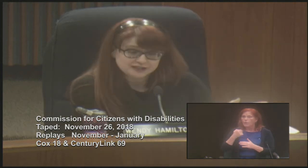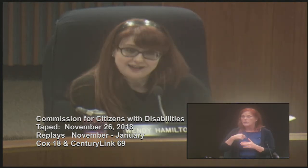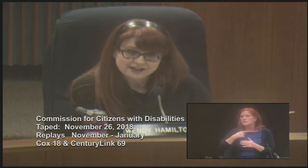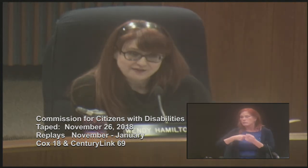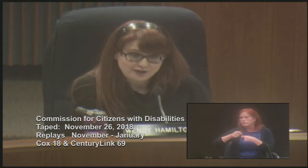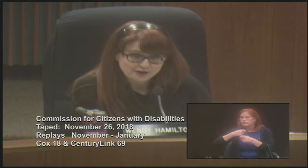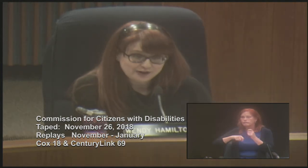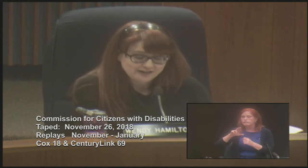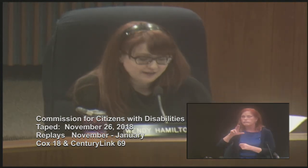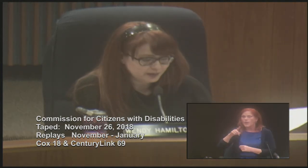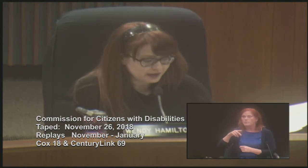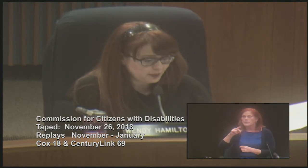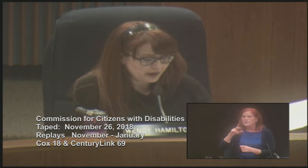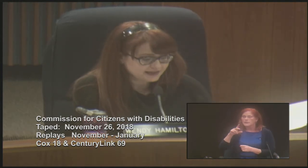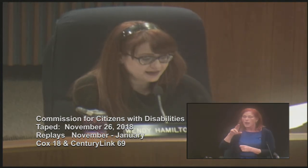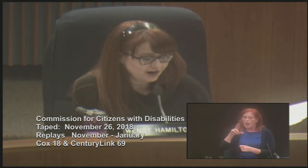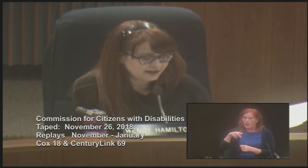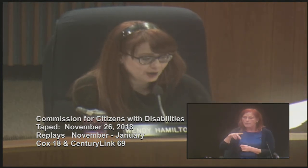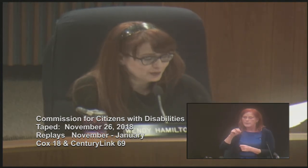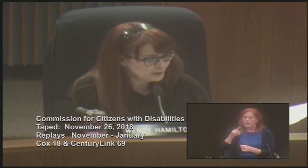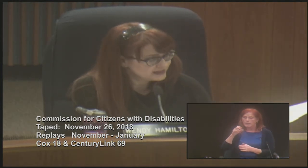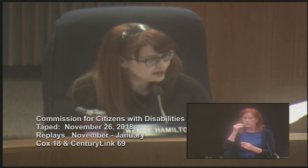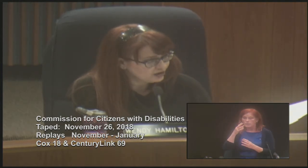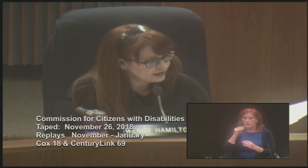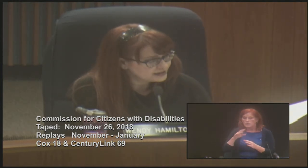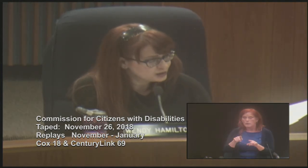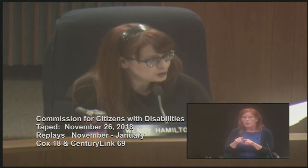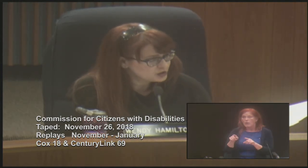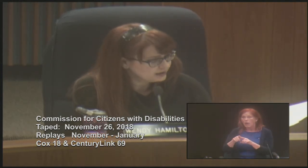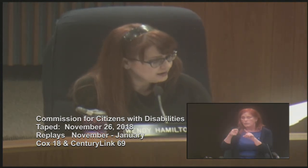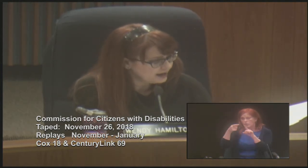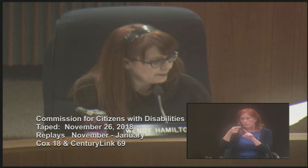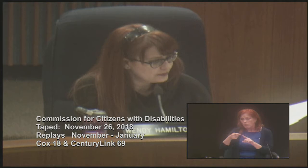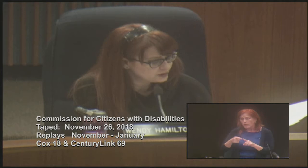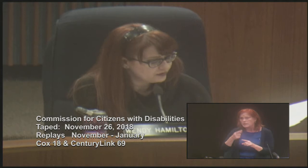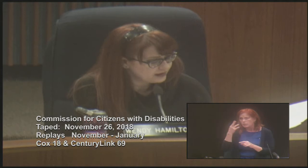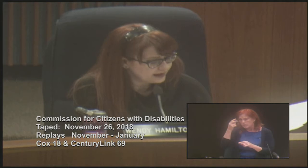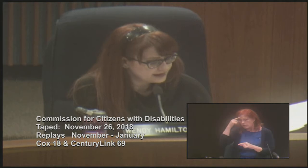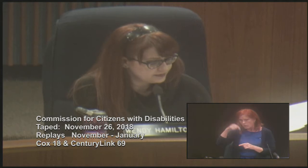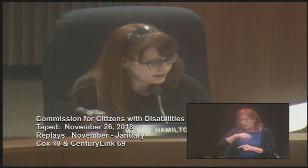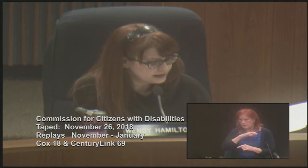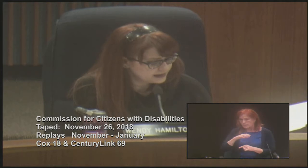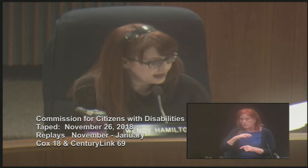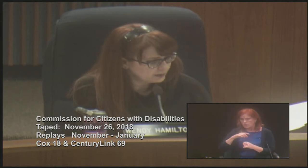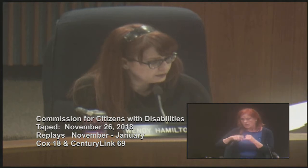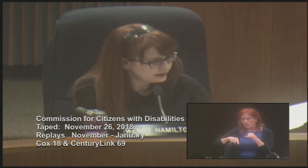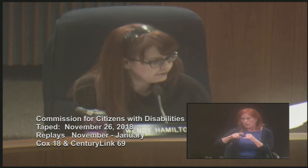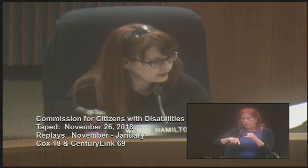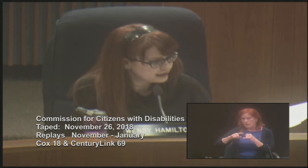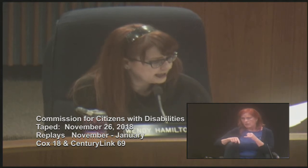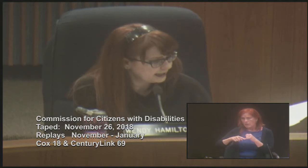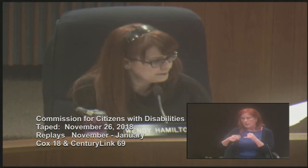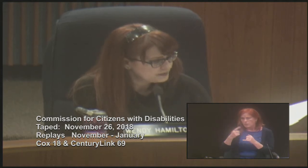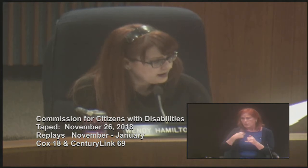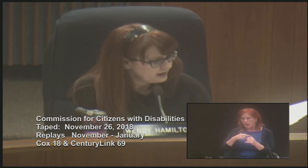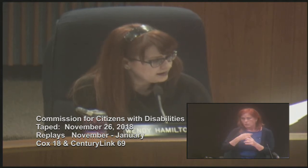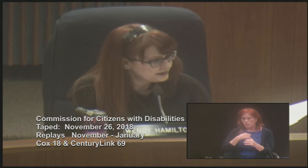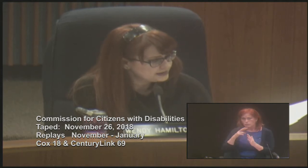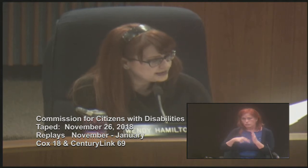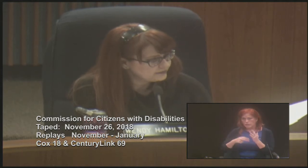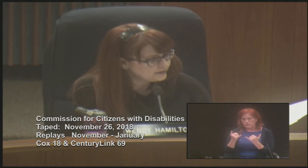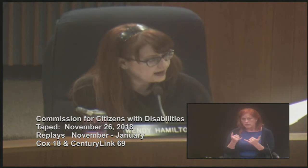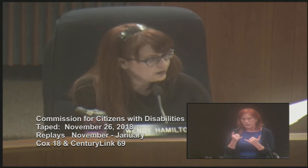There's a lot of other bullet points on our purpose and our constitution. So the last piece that I will read for today